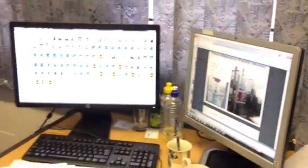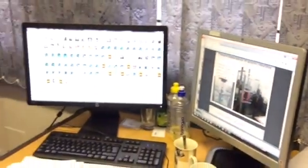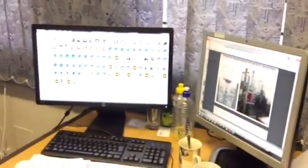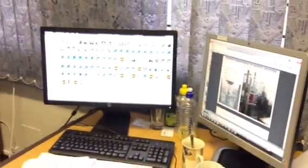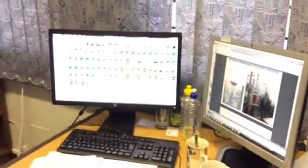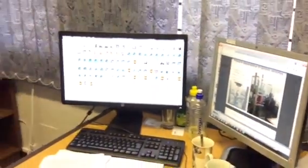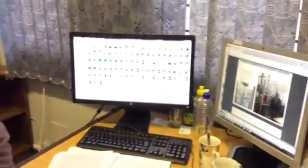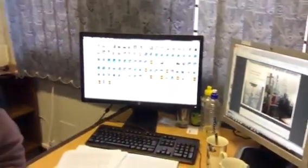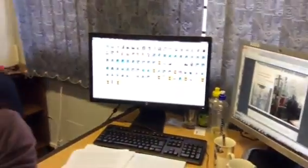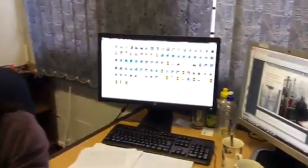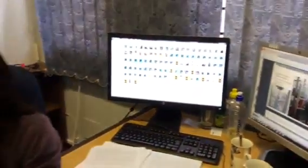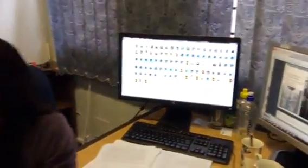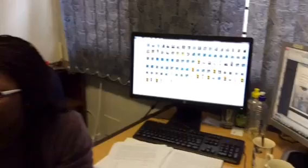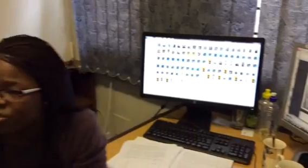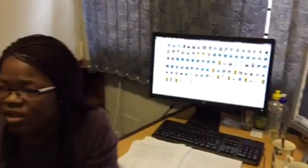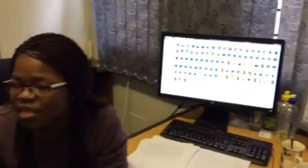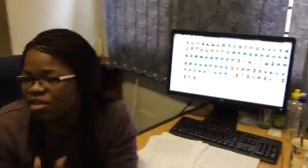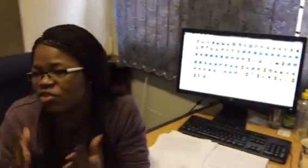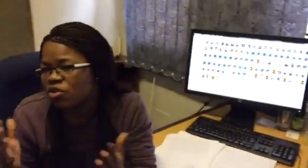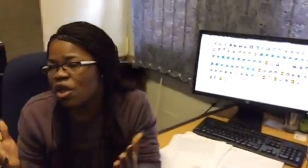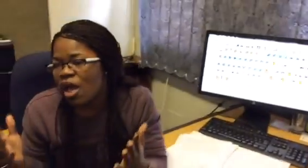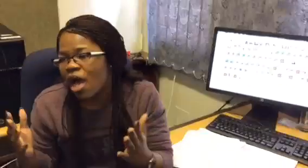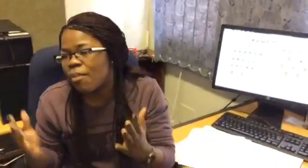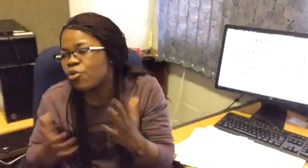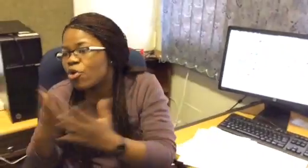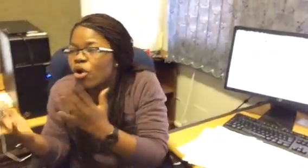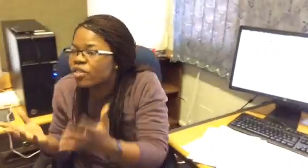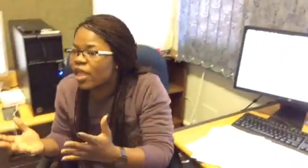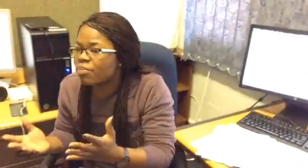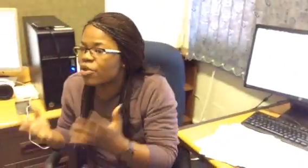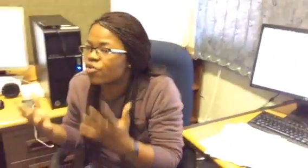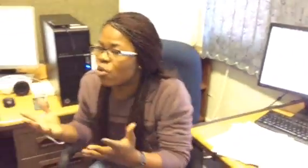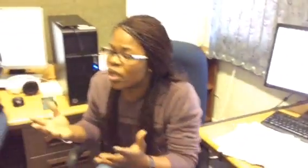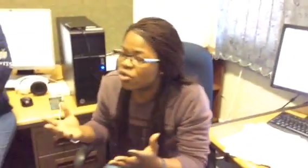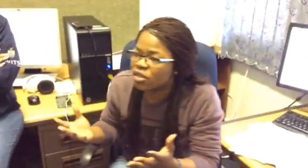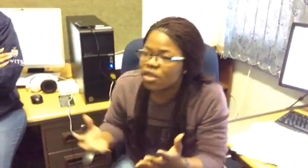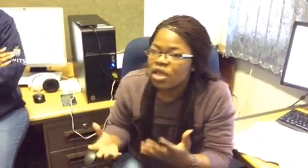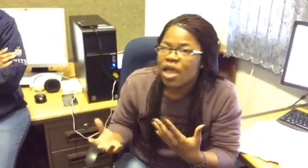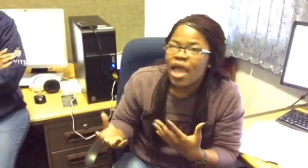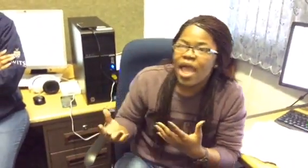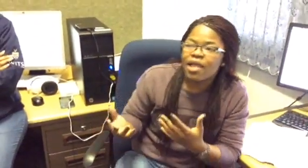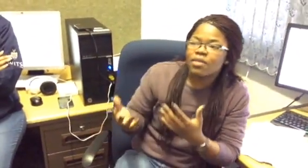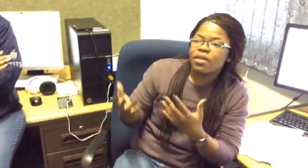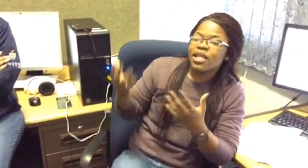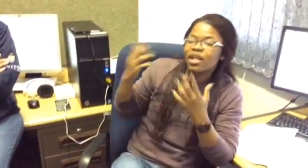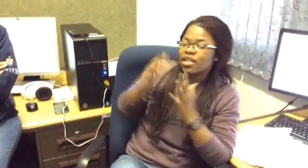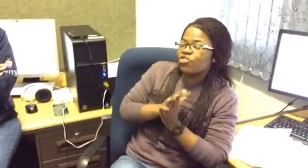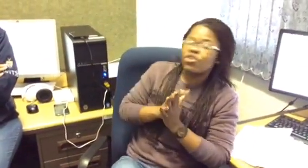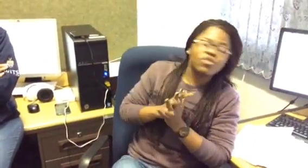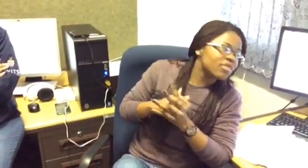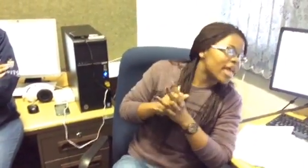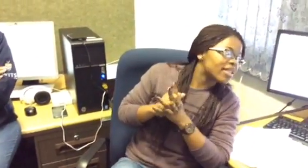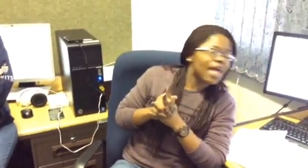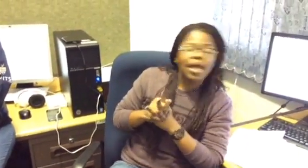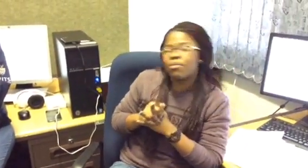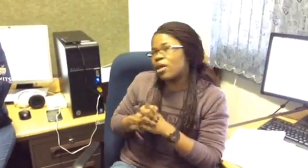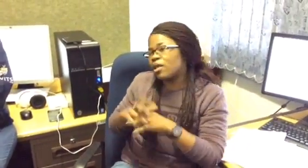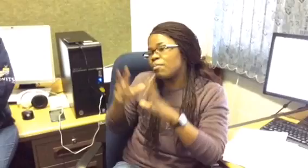at the mines that listen and pressure is like this um your rocks can burst or whatnot and in addition to that I'm in